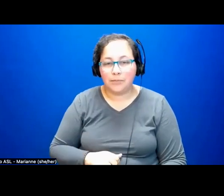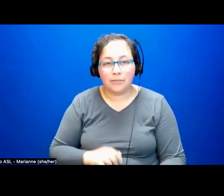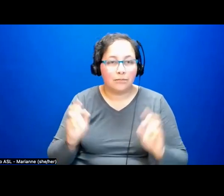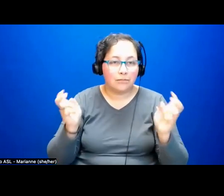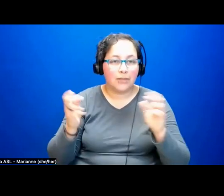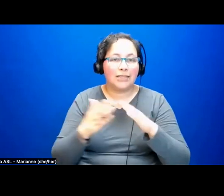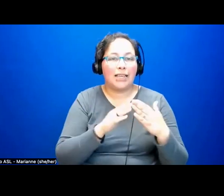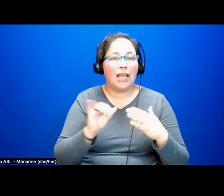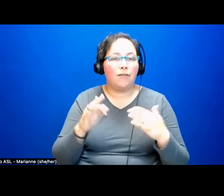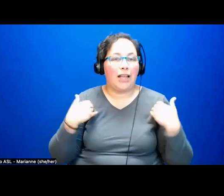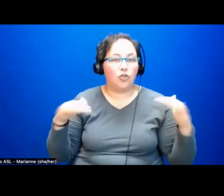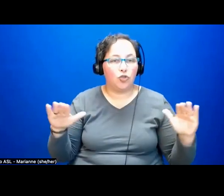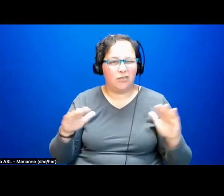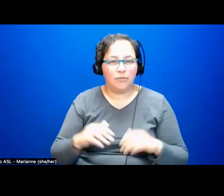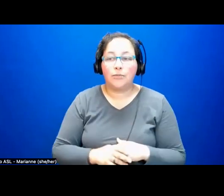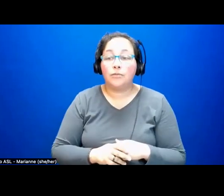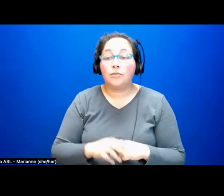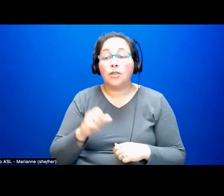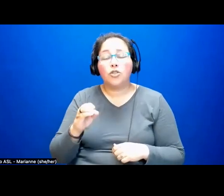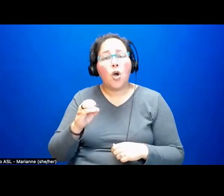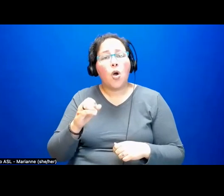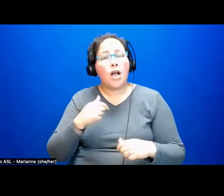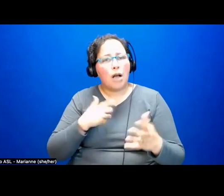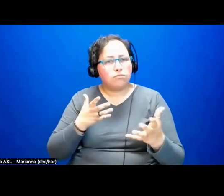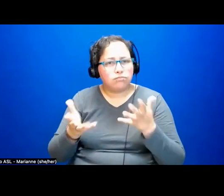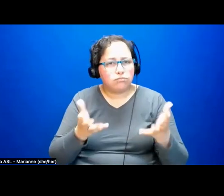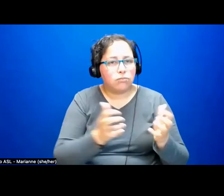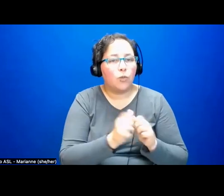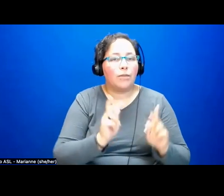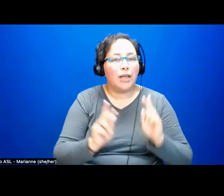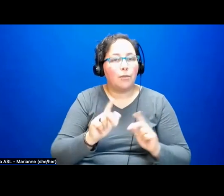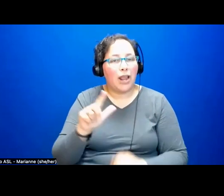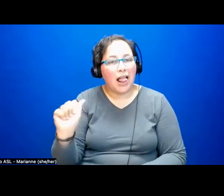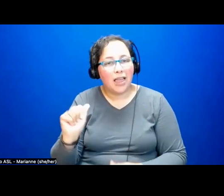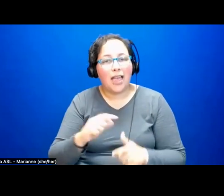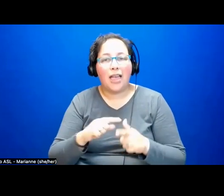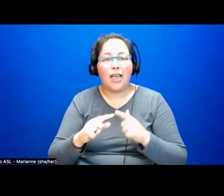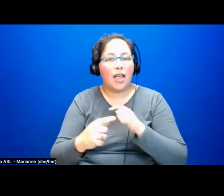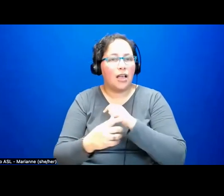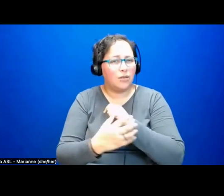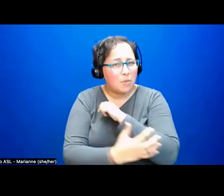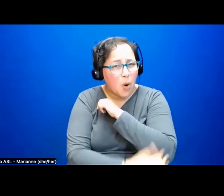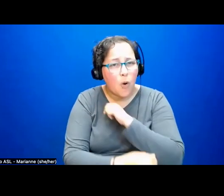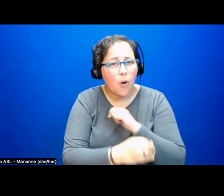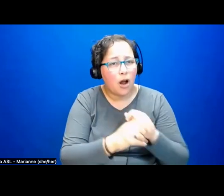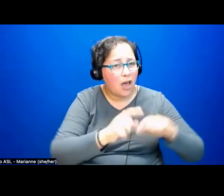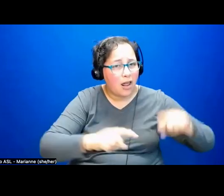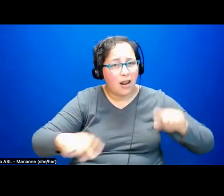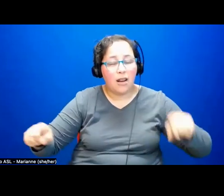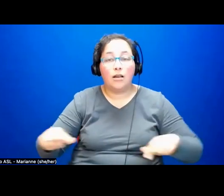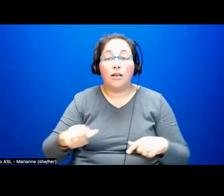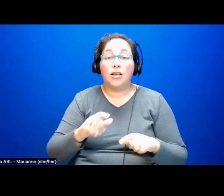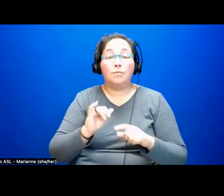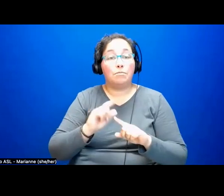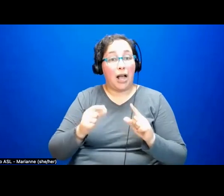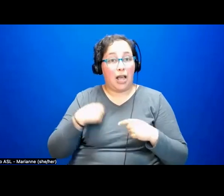poor peoples and abolitionist movements in Los Angeles, I have argued that the moment at hand, particularly the moment of